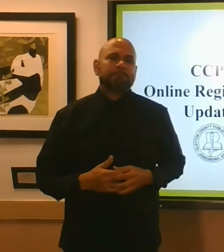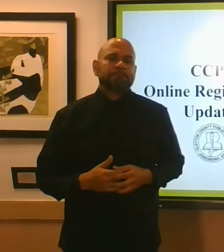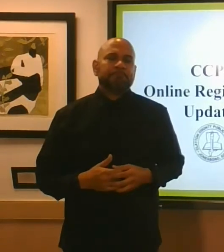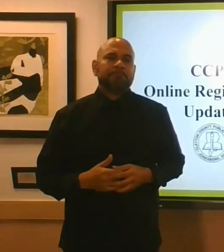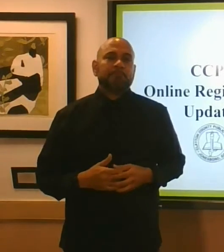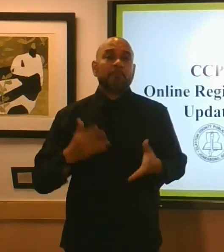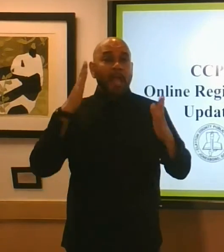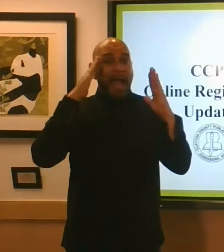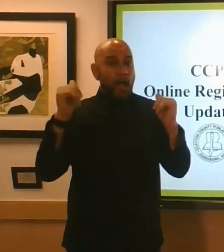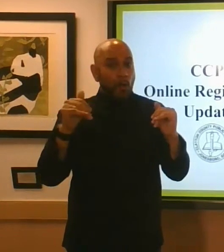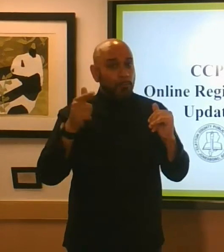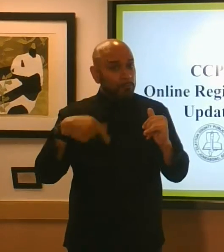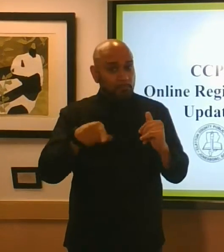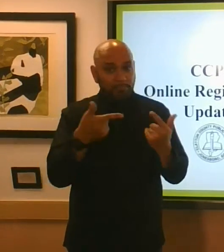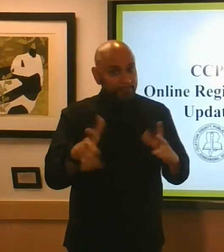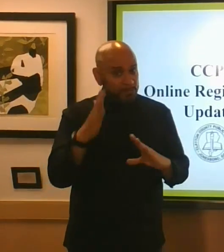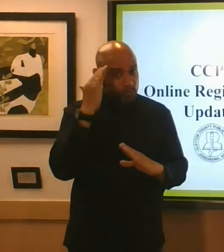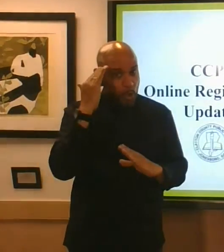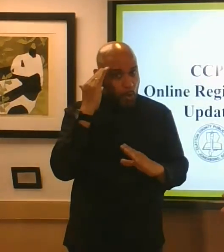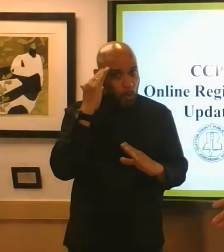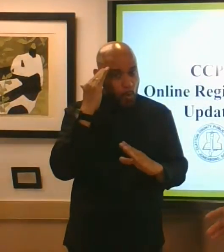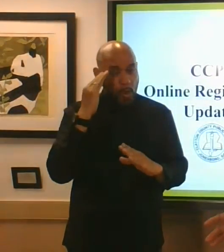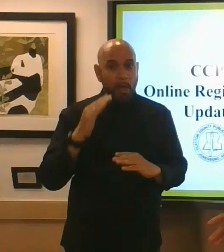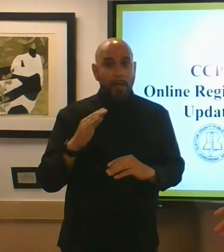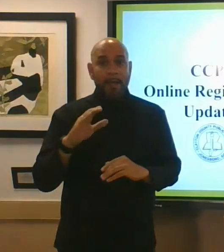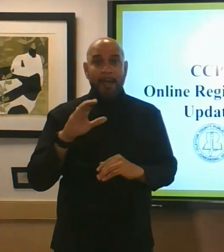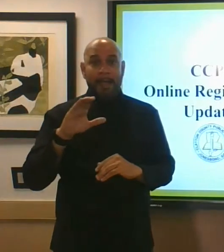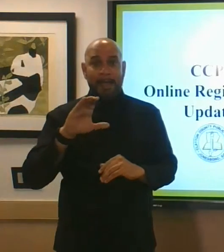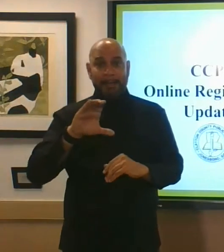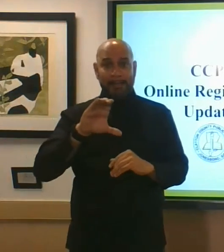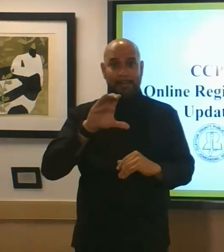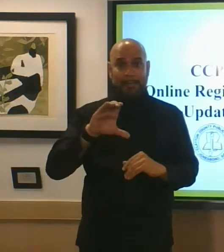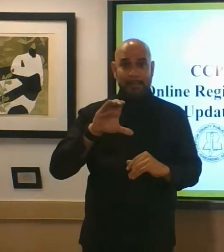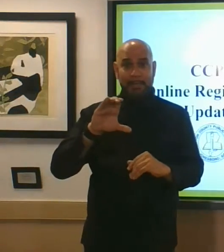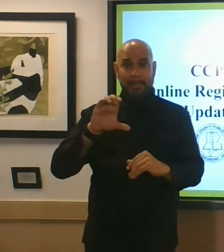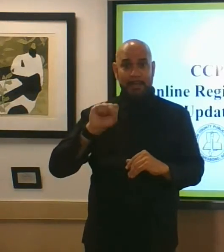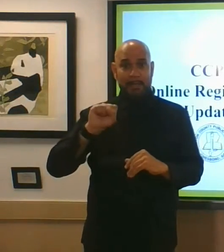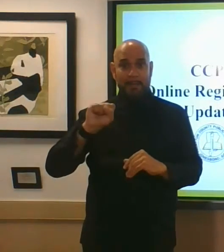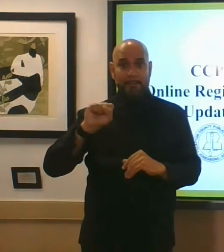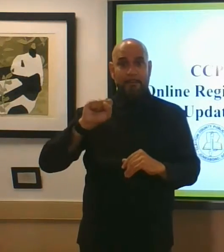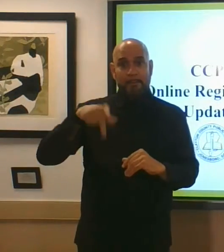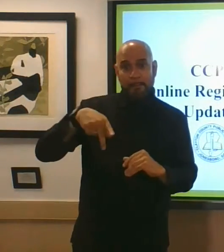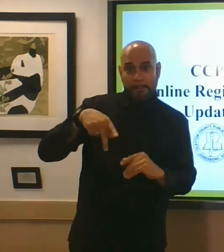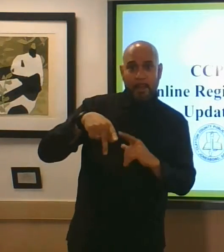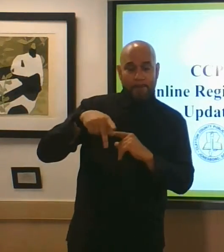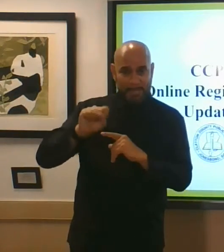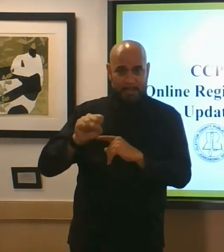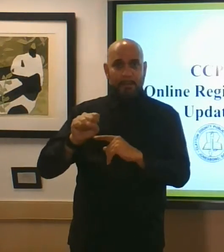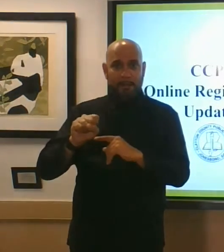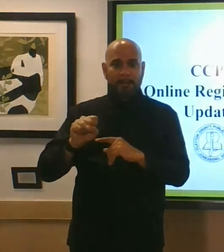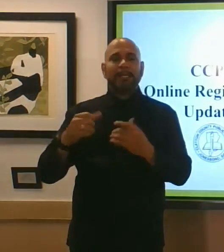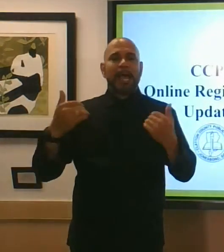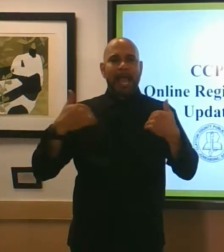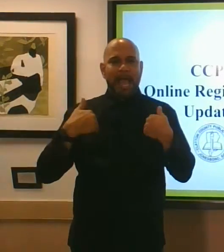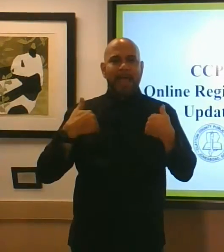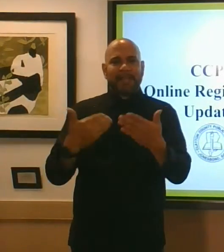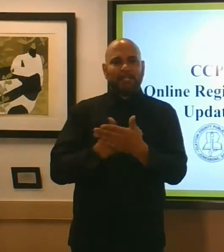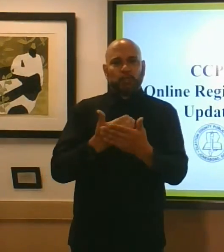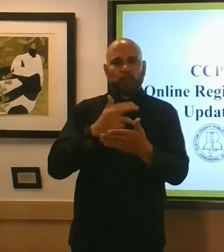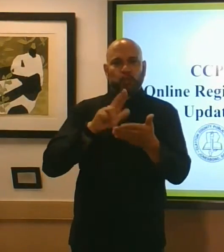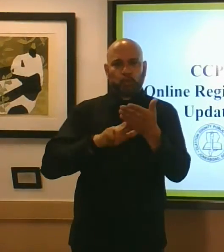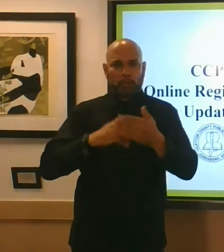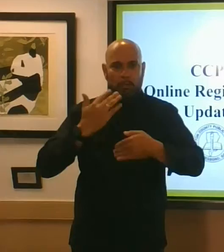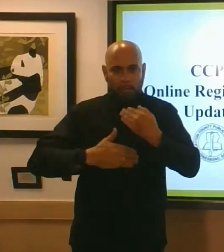i hope you know by now clayton county public schools has an online registration process we're encouraging all of our new parents